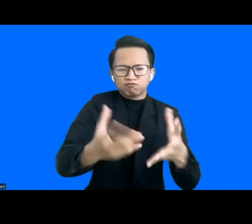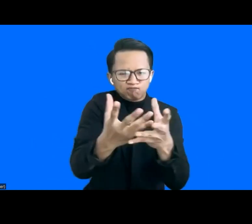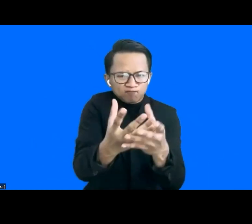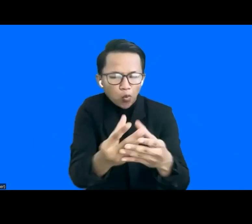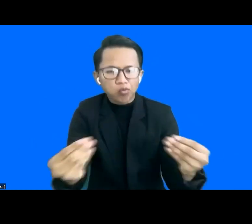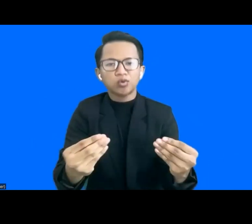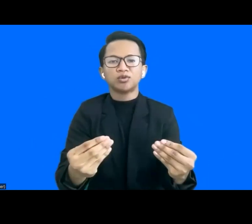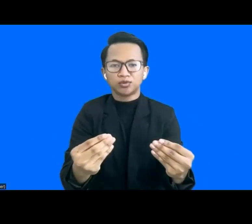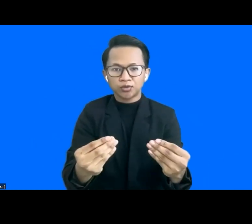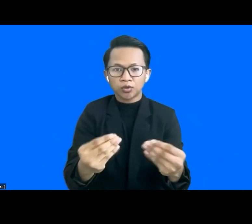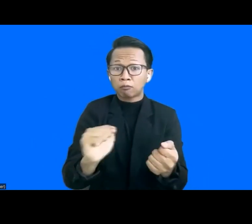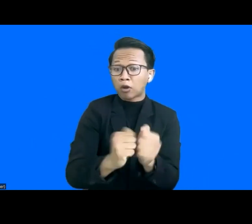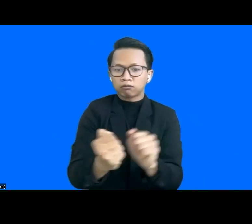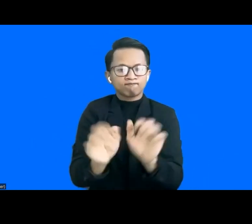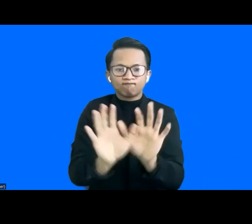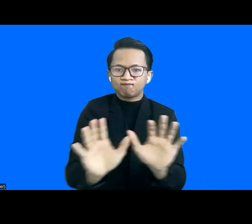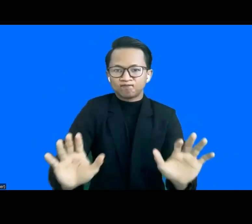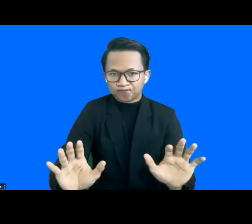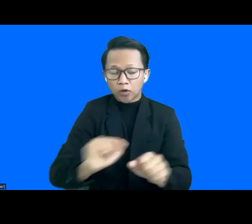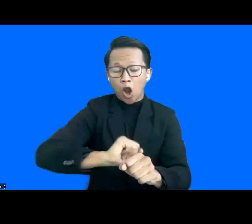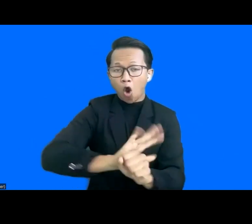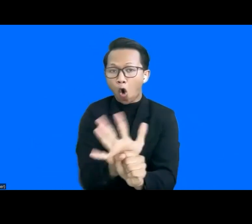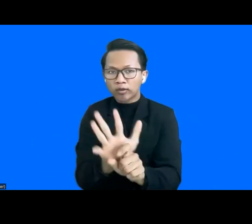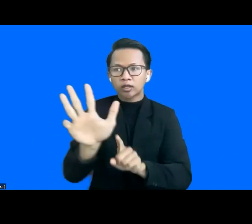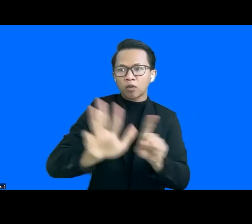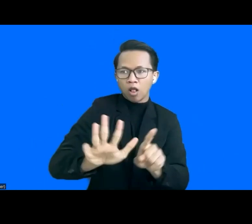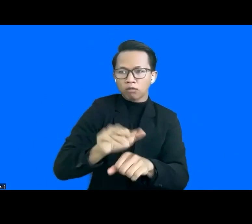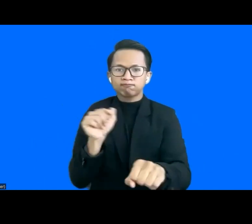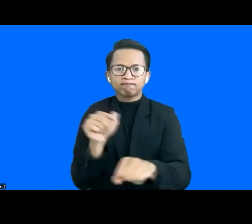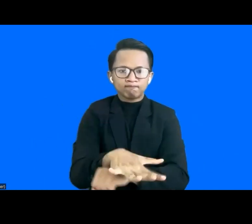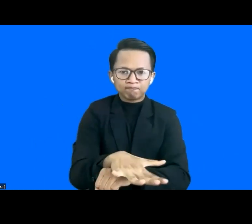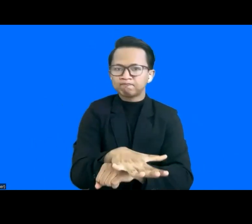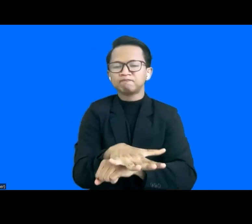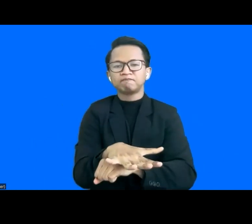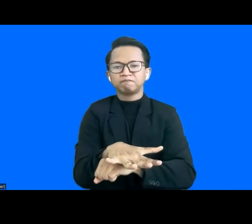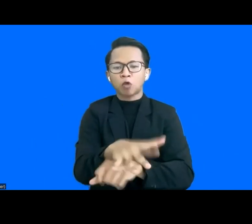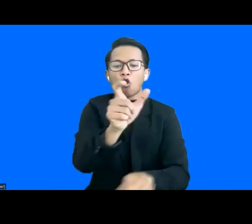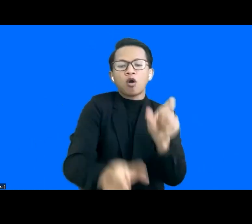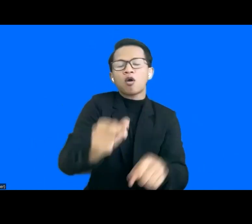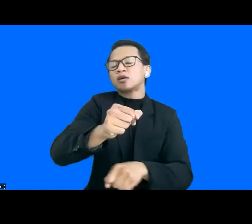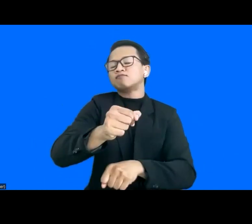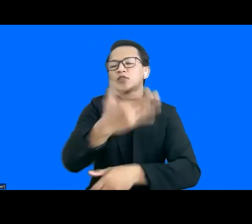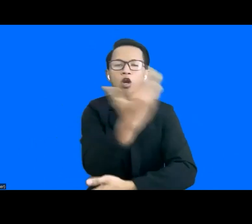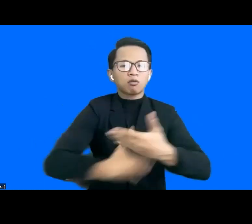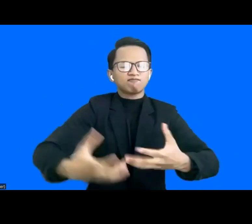the world. Complicating matters, the COVID-19 pandemic disproportionately impacted persons with disabilities.